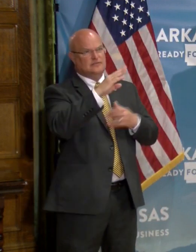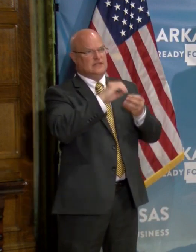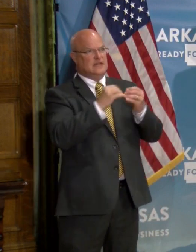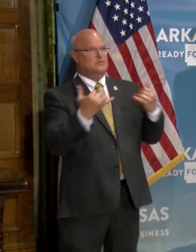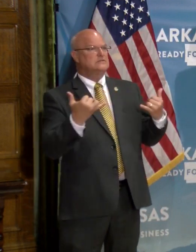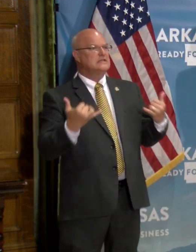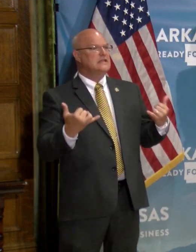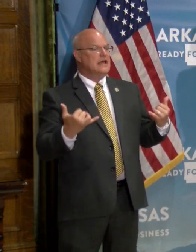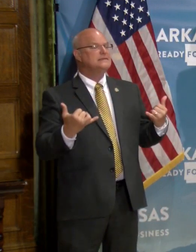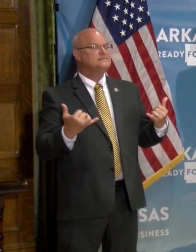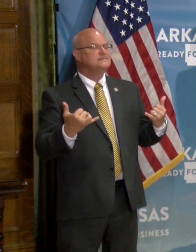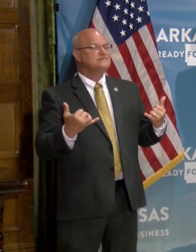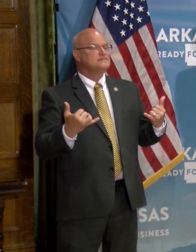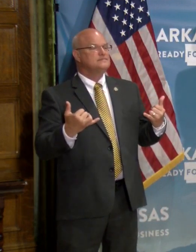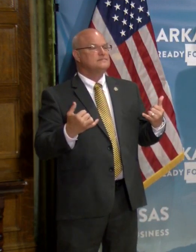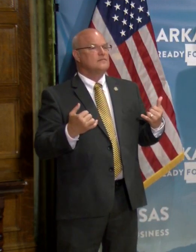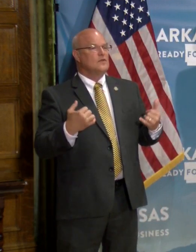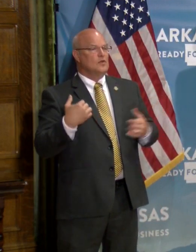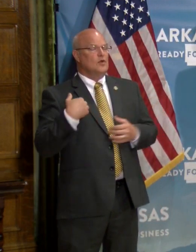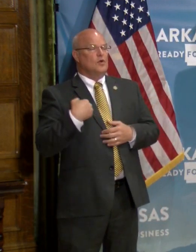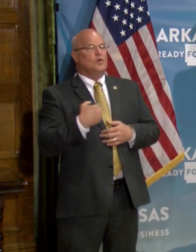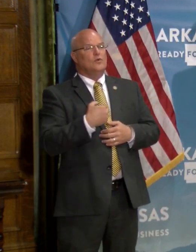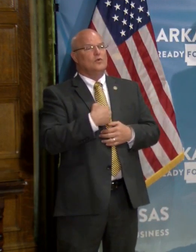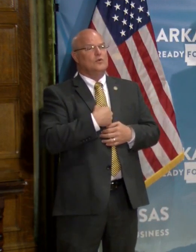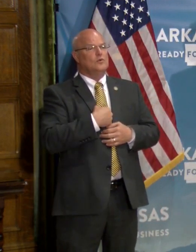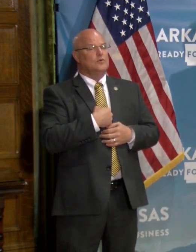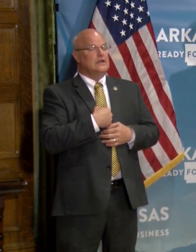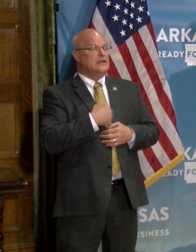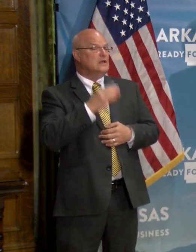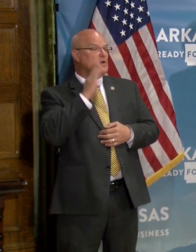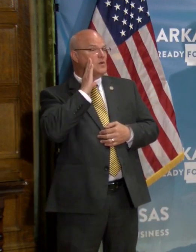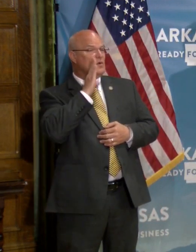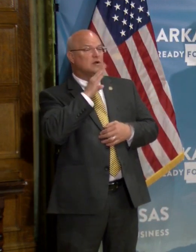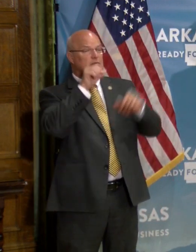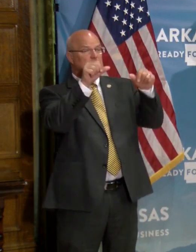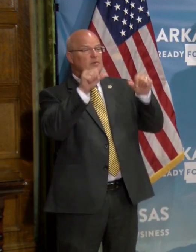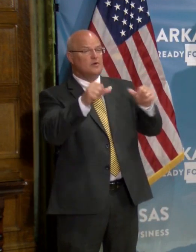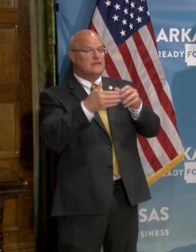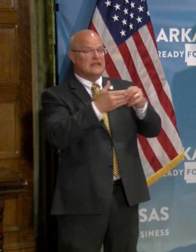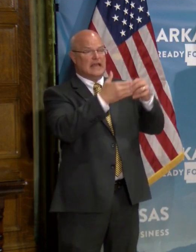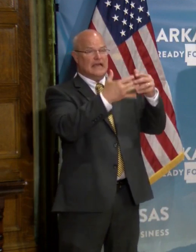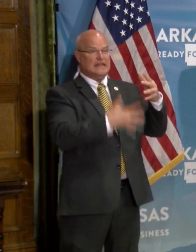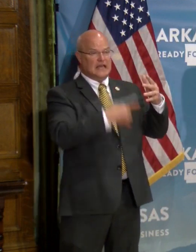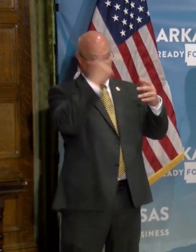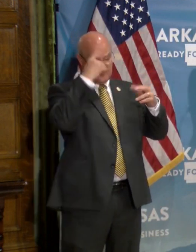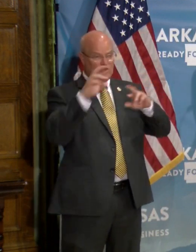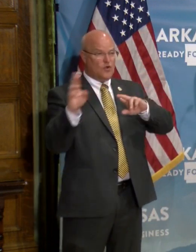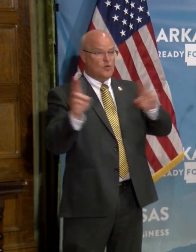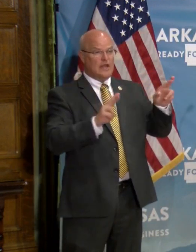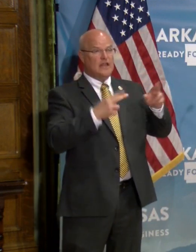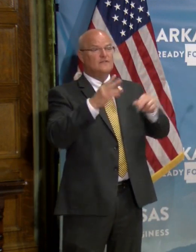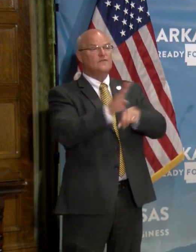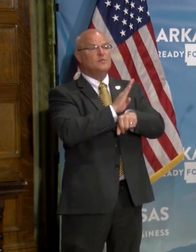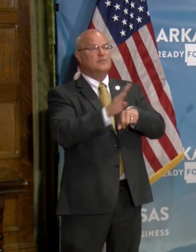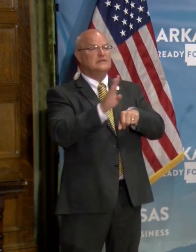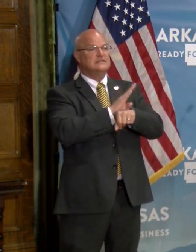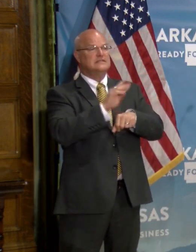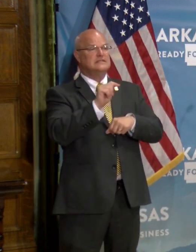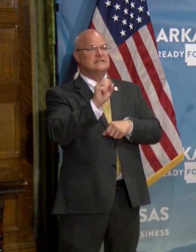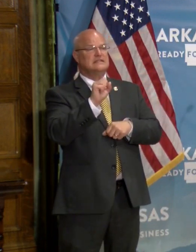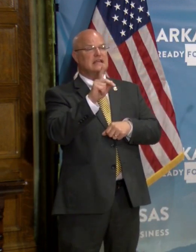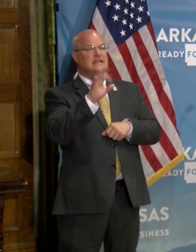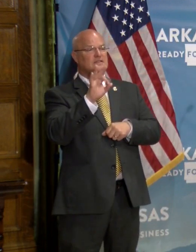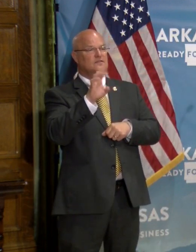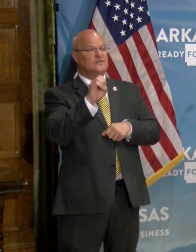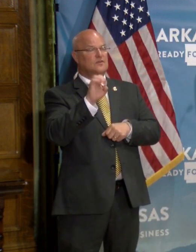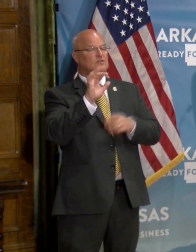numbers today. Um, we, uh, will be posting the guidelines on the Ready for Business Task Force website, uh,